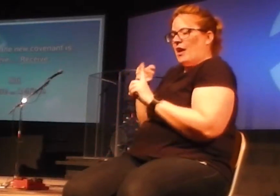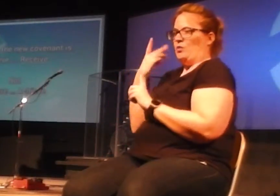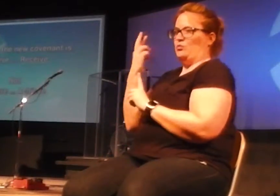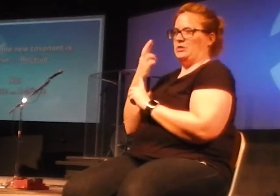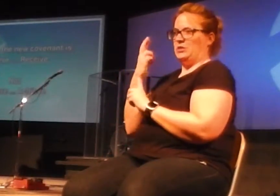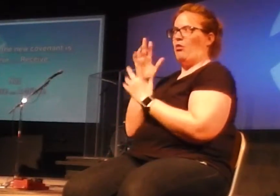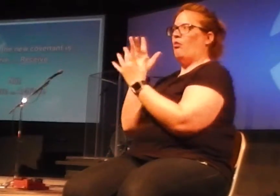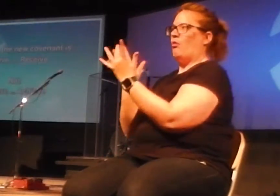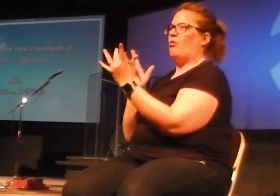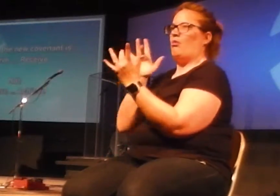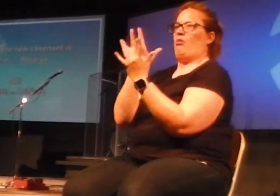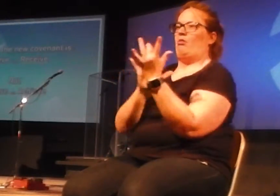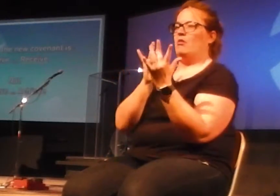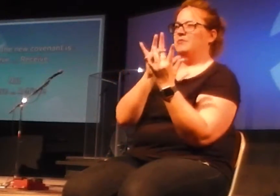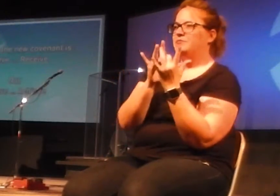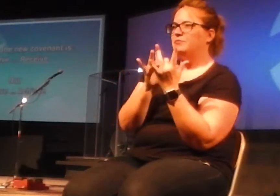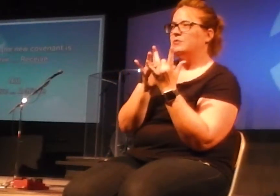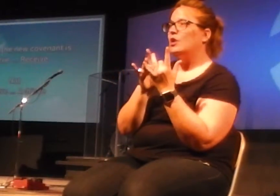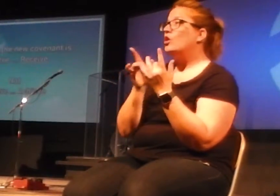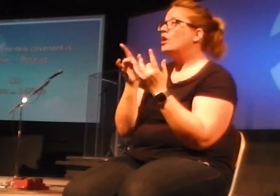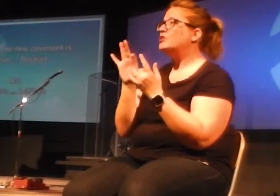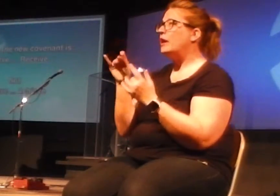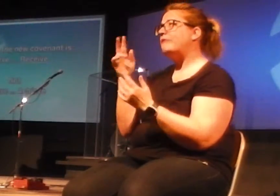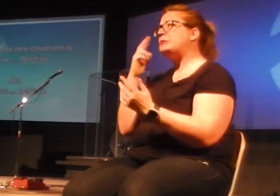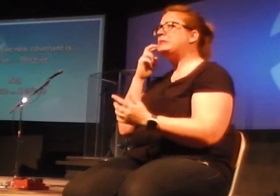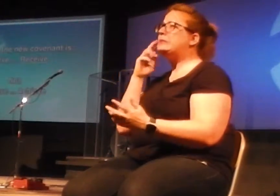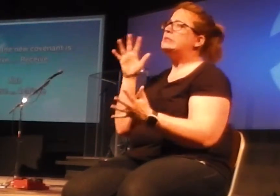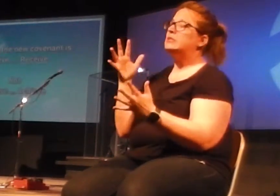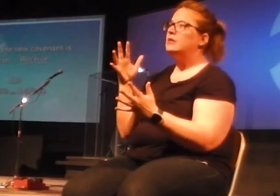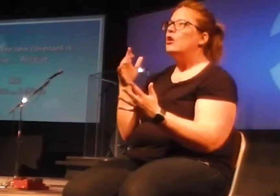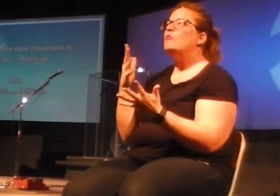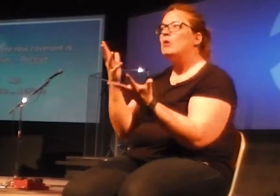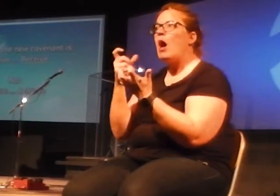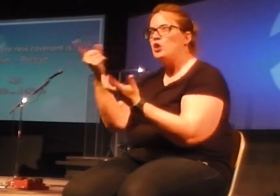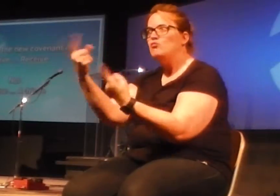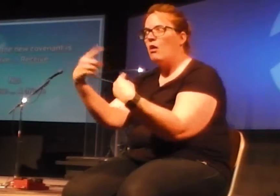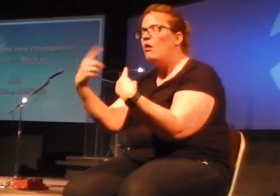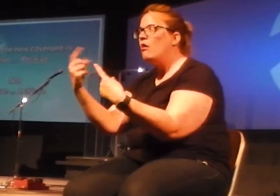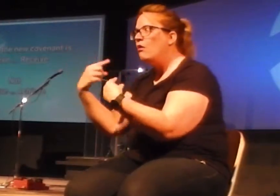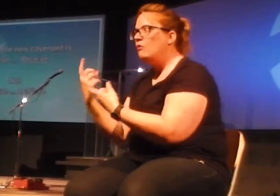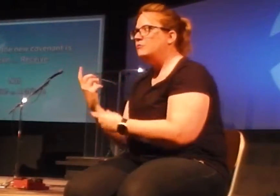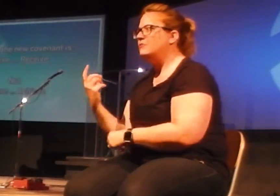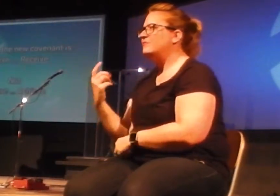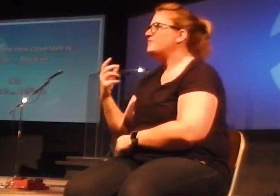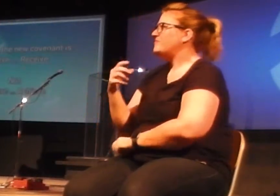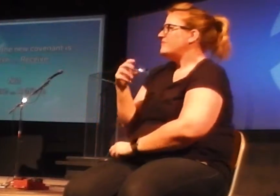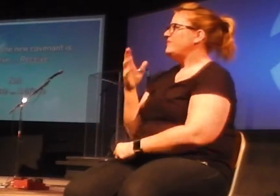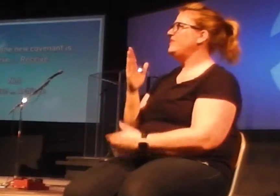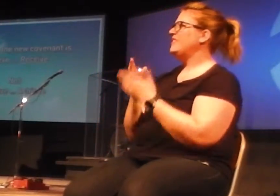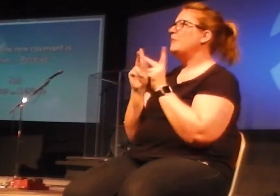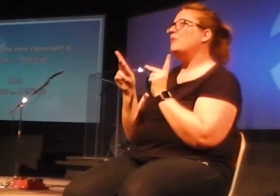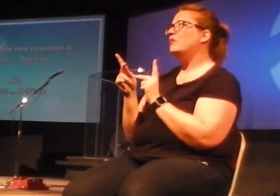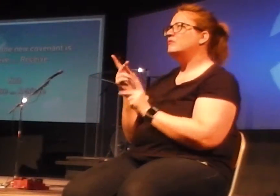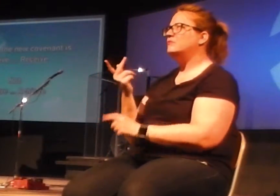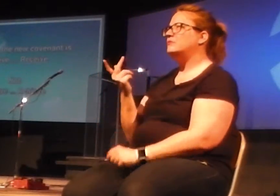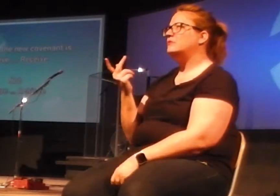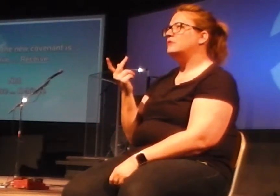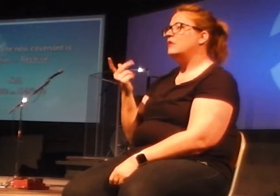So you are welcome here. We want you to continue to explore who Jesus is. And some of you are like, I don't know if I believe in that. Others of